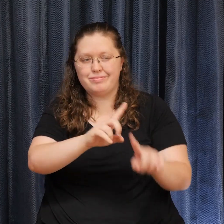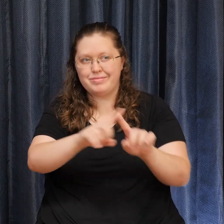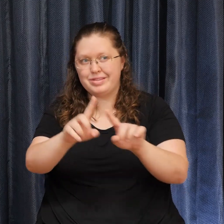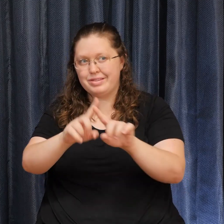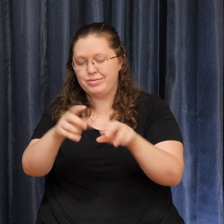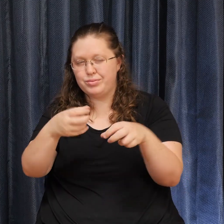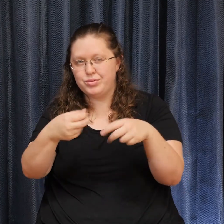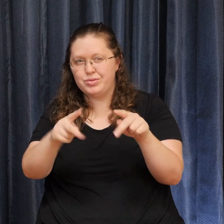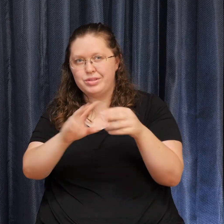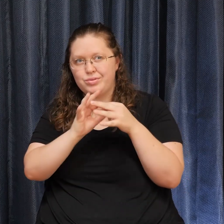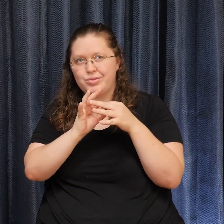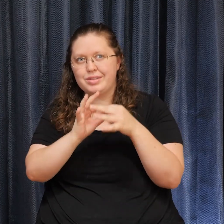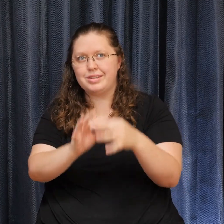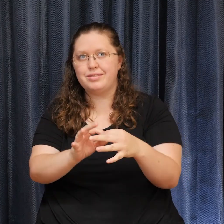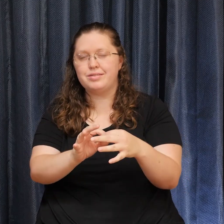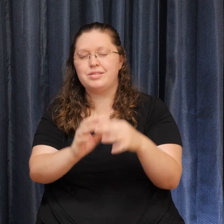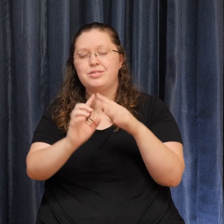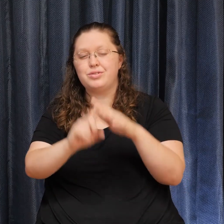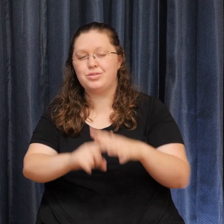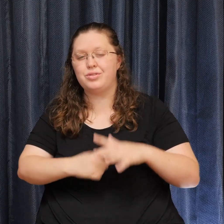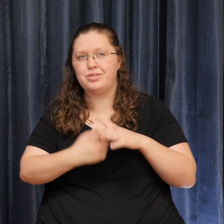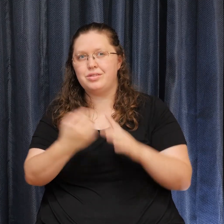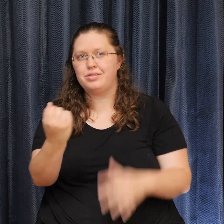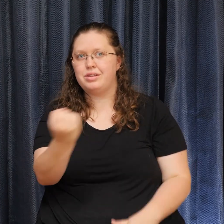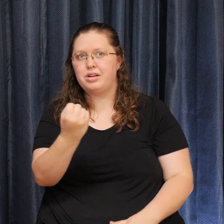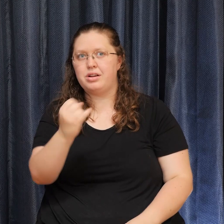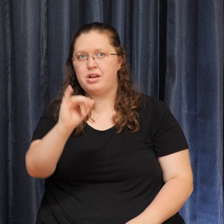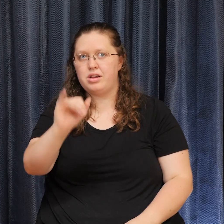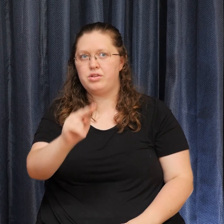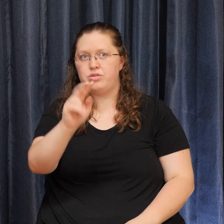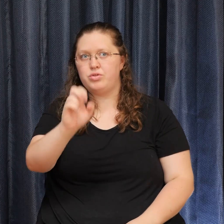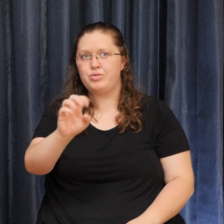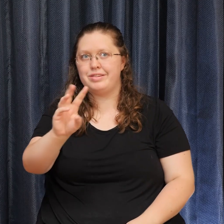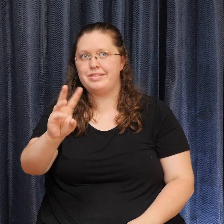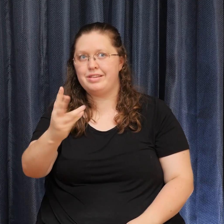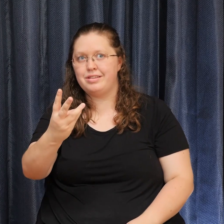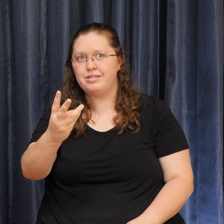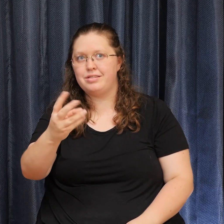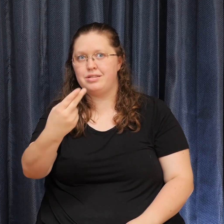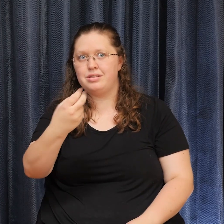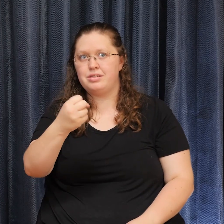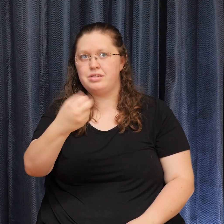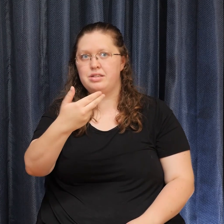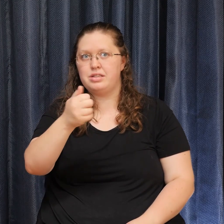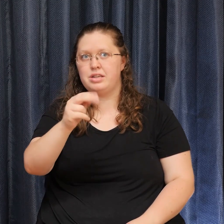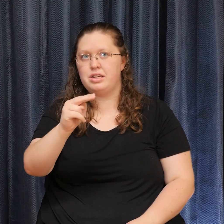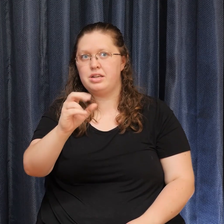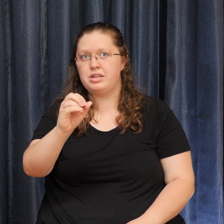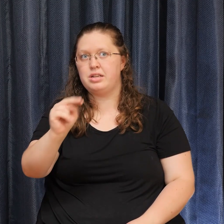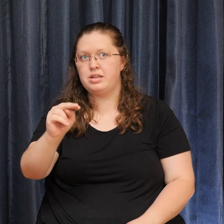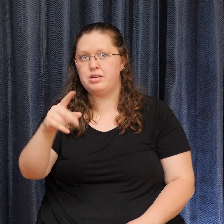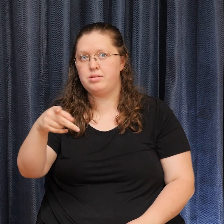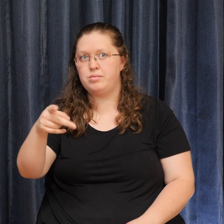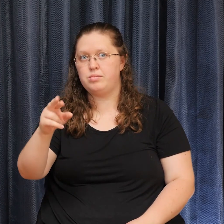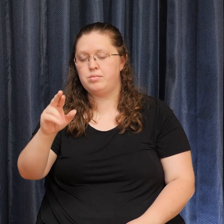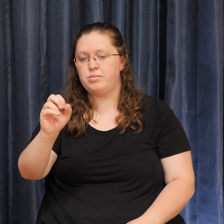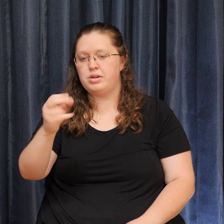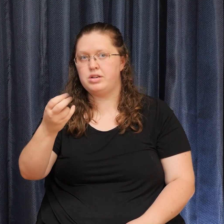Beginning on Saturday, June 6, Shannon Pressure will facilitate a four-week workshop entitled The Dance Between